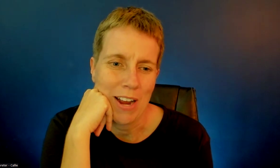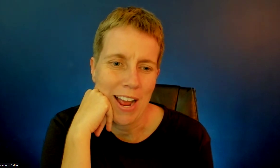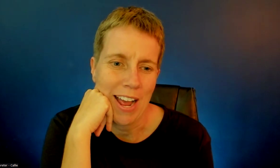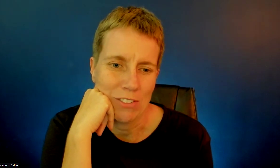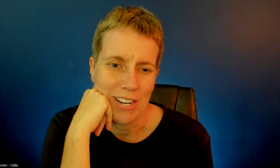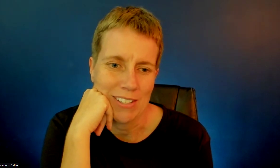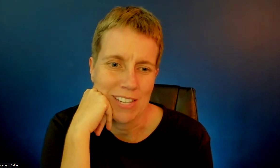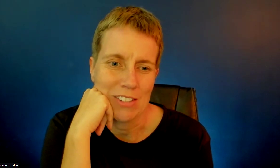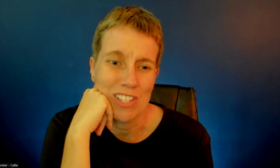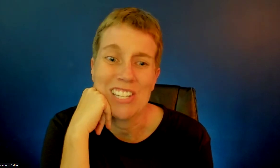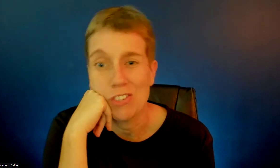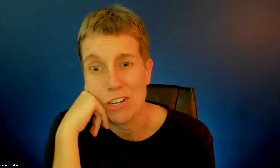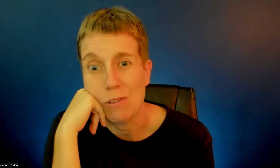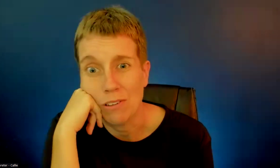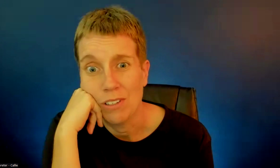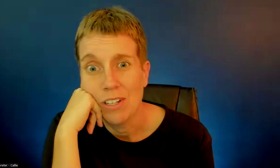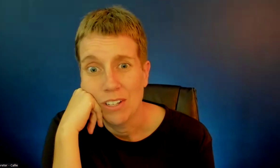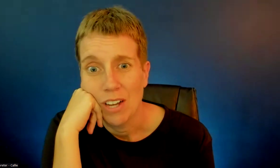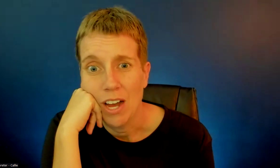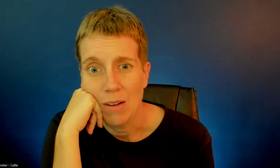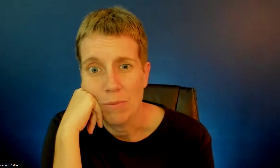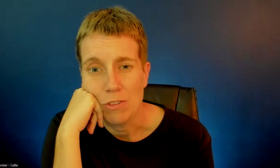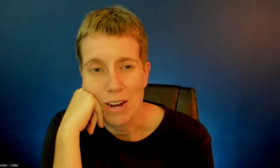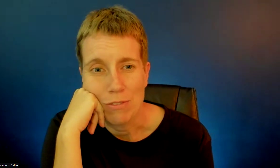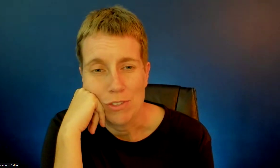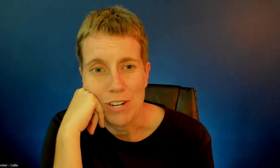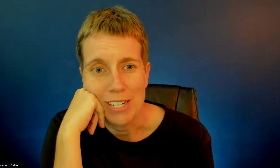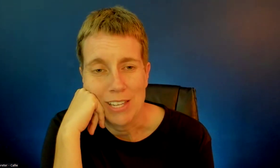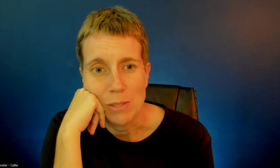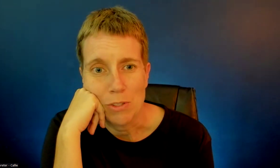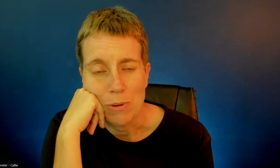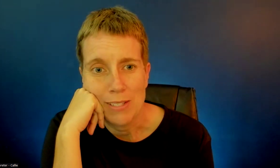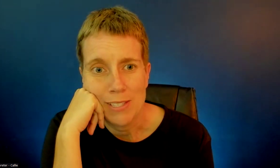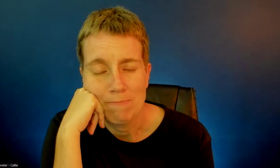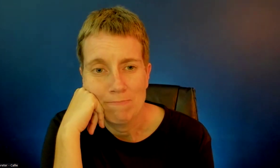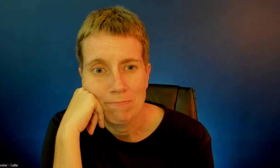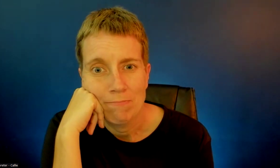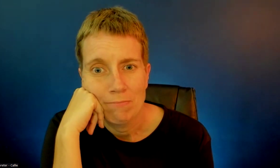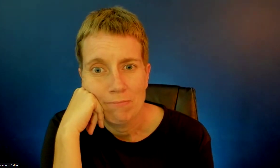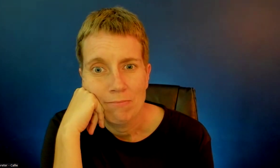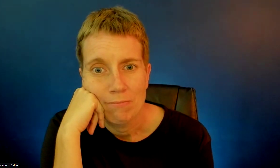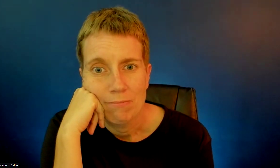one address. It's just, in general, the drive-thrus are not accessible to us.